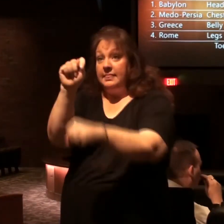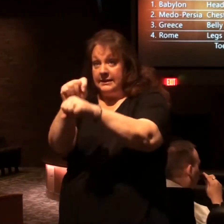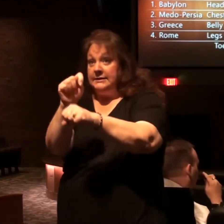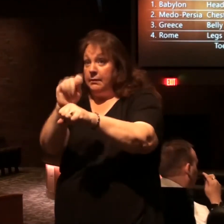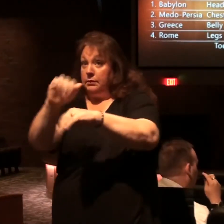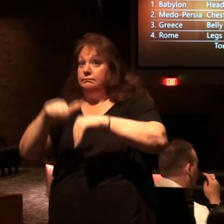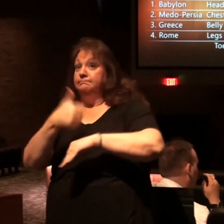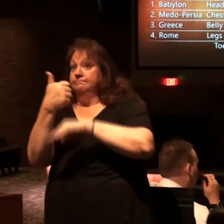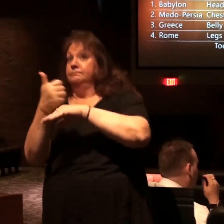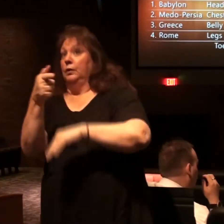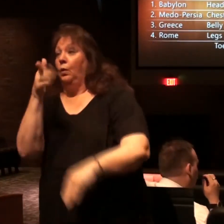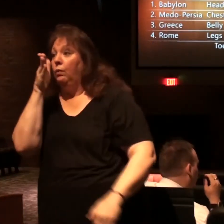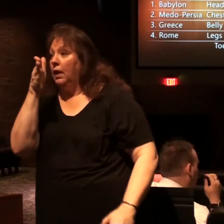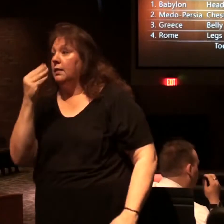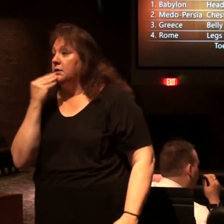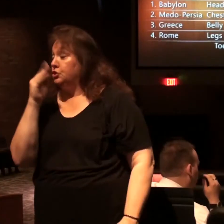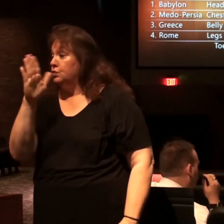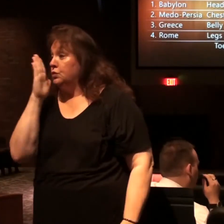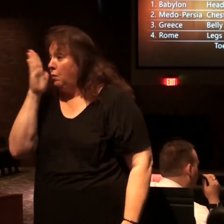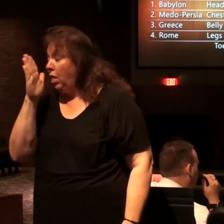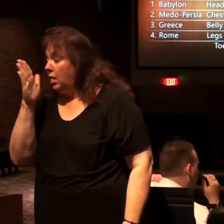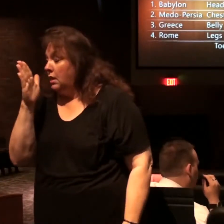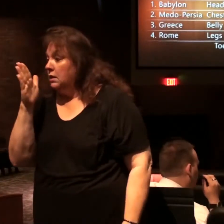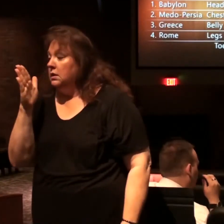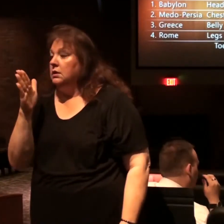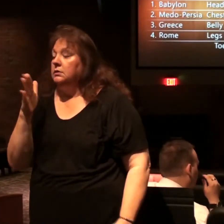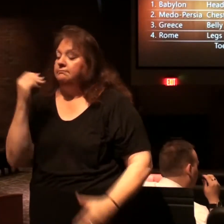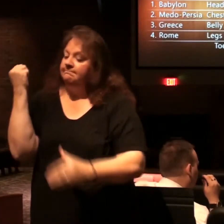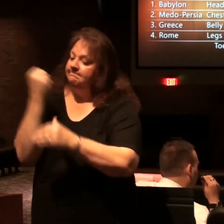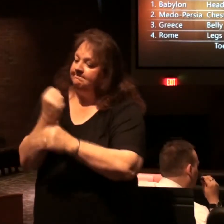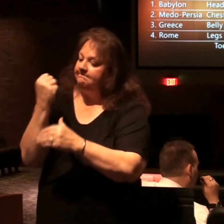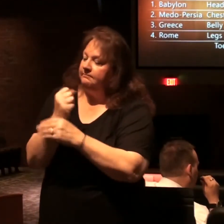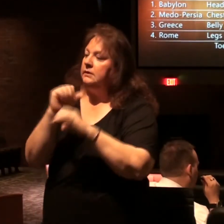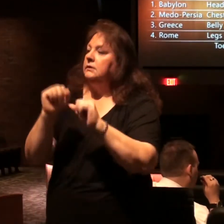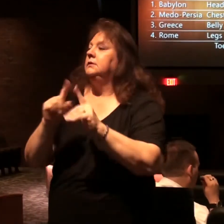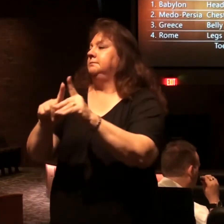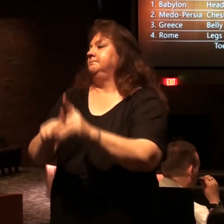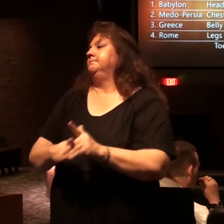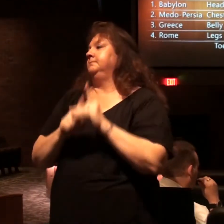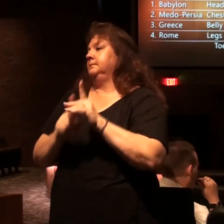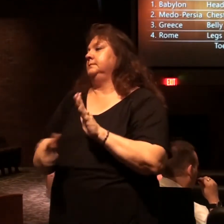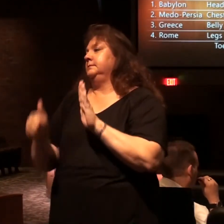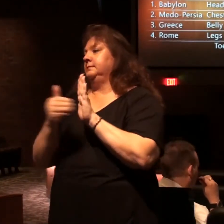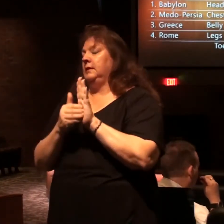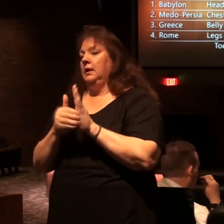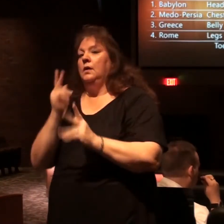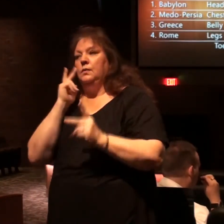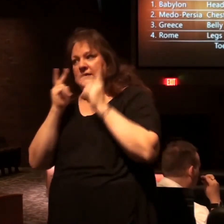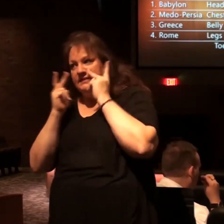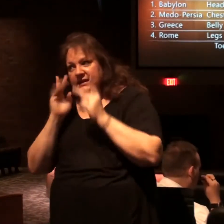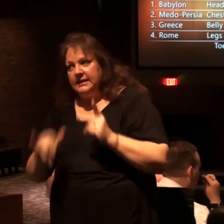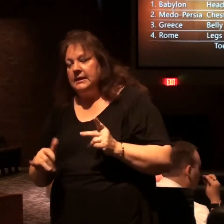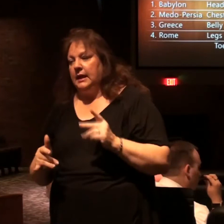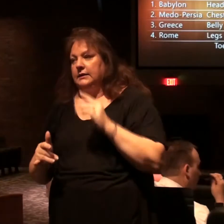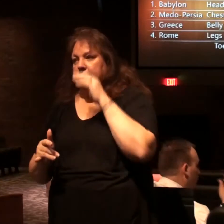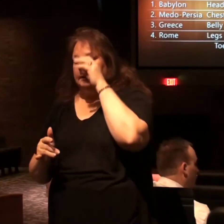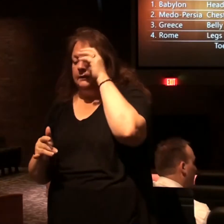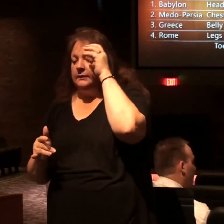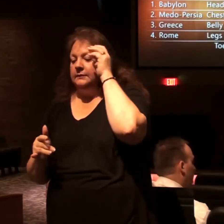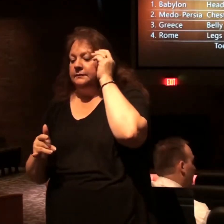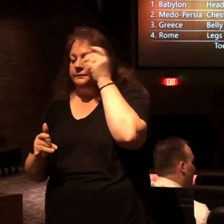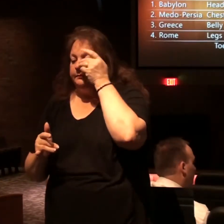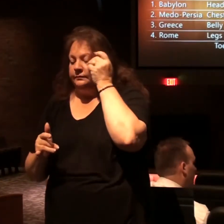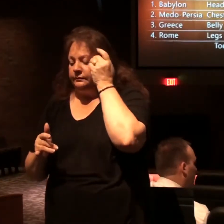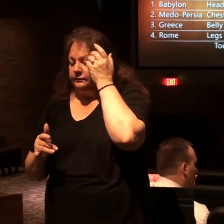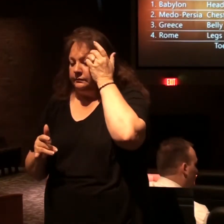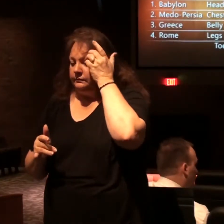going to be rebuilt in Jerusalem the sacrificial system is going to be reinstituted we've seen that in our study